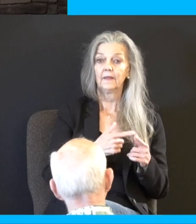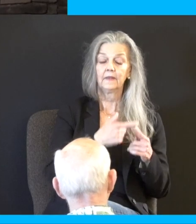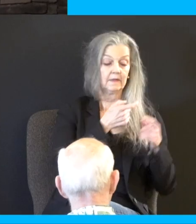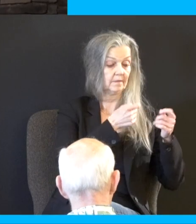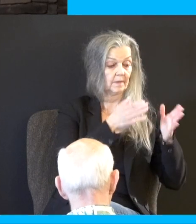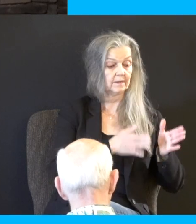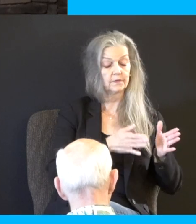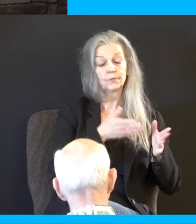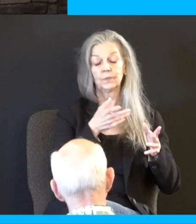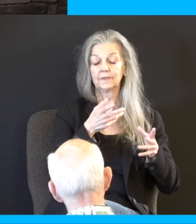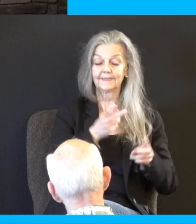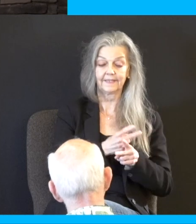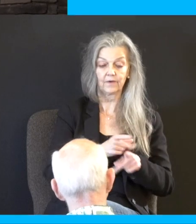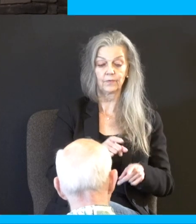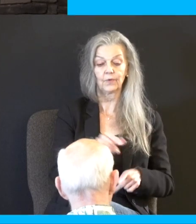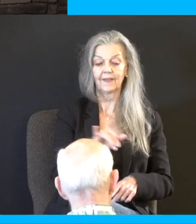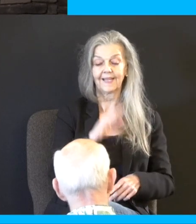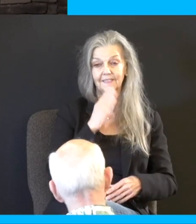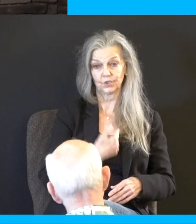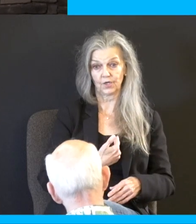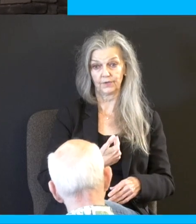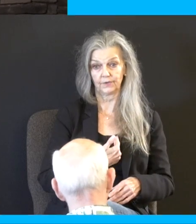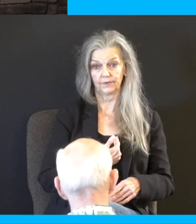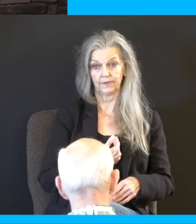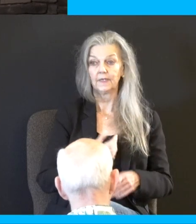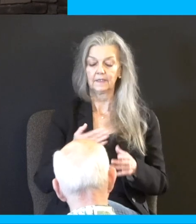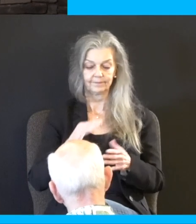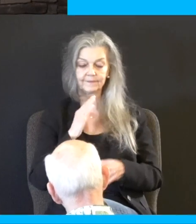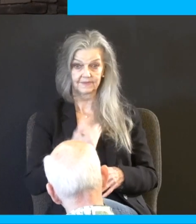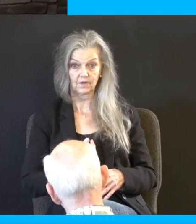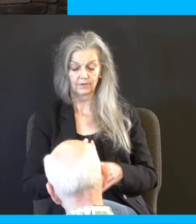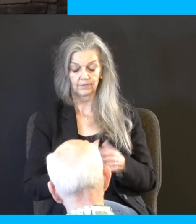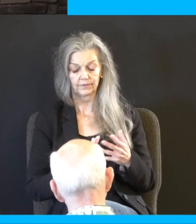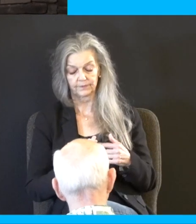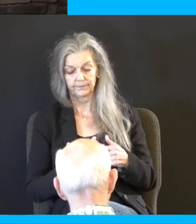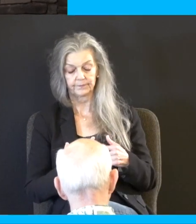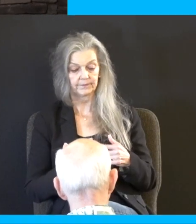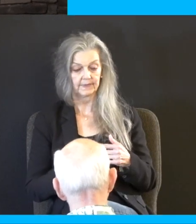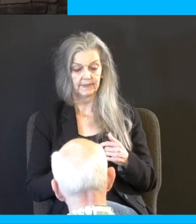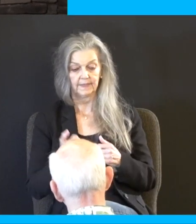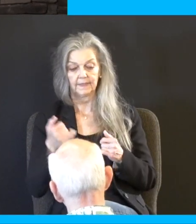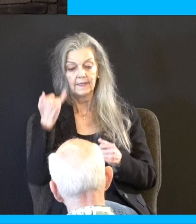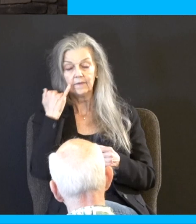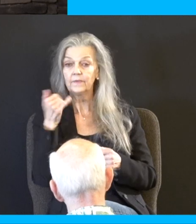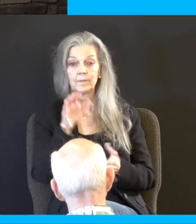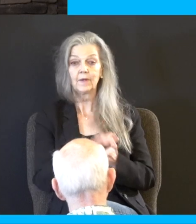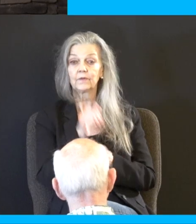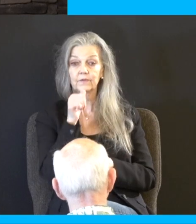after the manner of daughters. In the case of daughters, again, most would argue there it seems that if their marriage isn't working out, then there would be the requirement